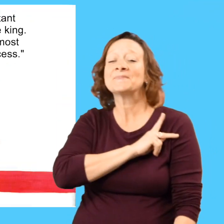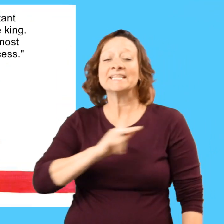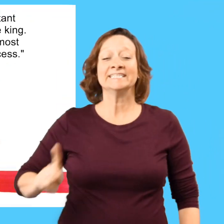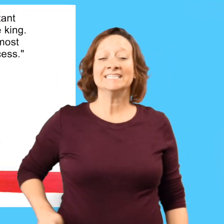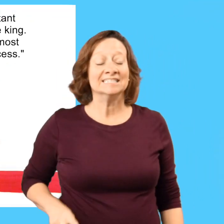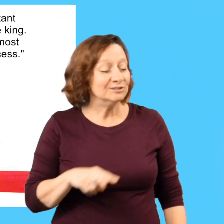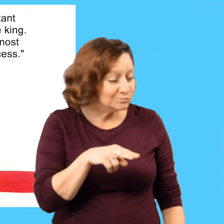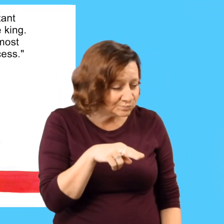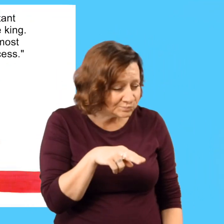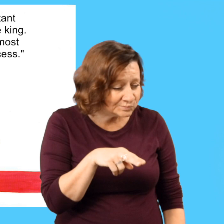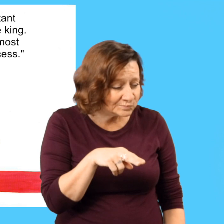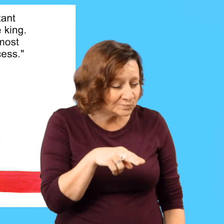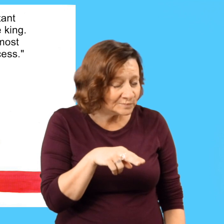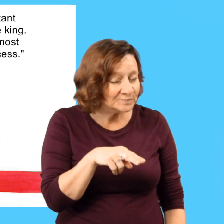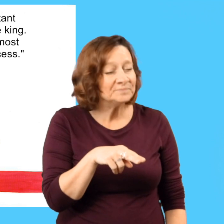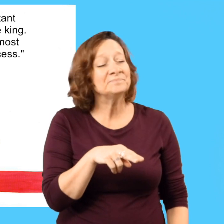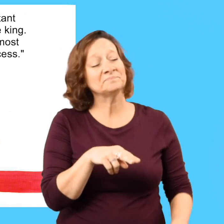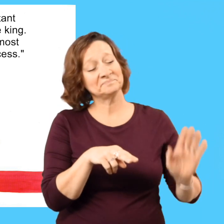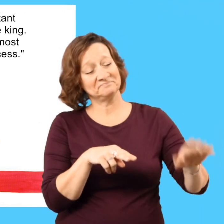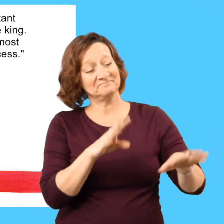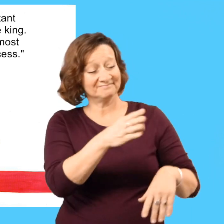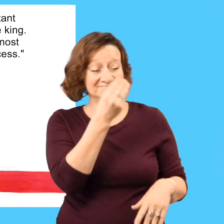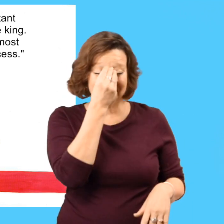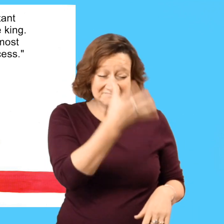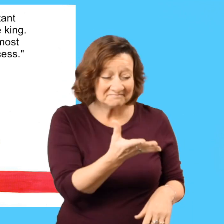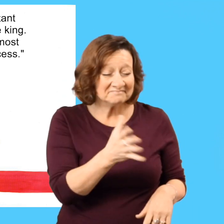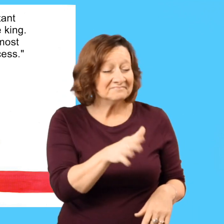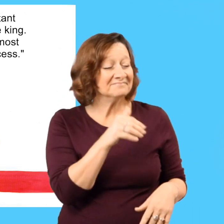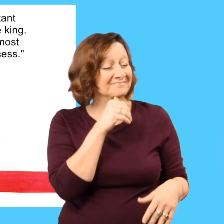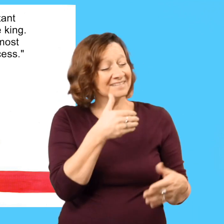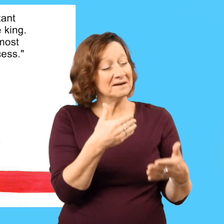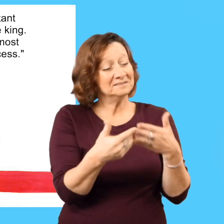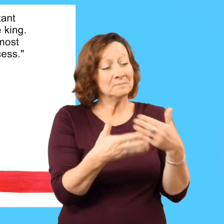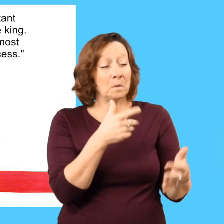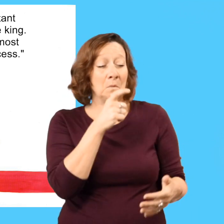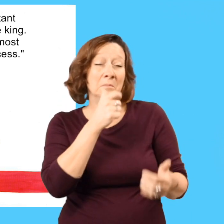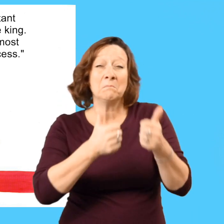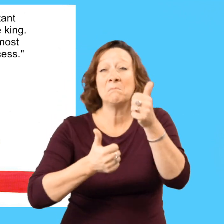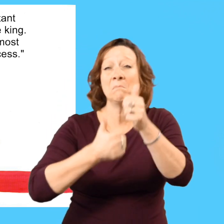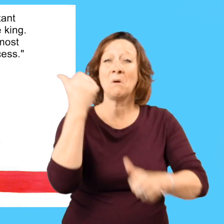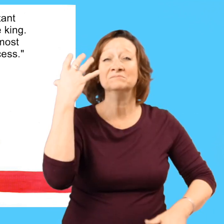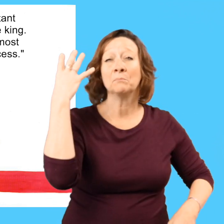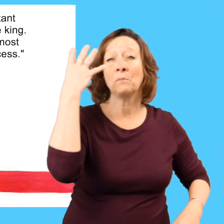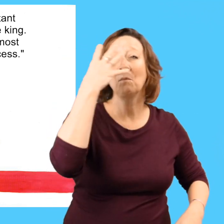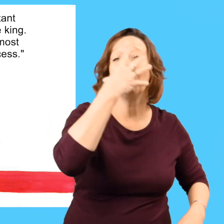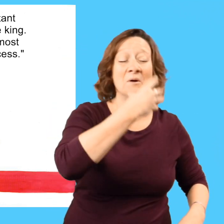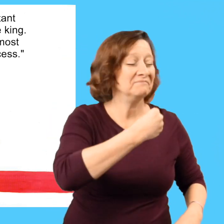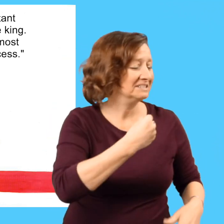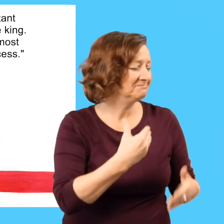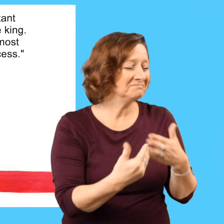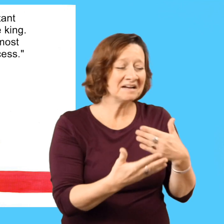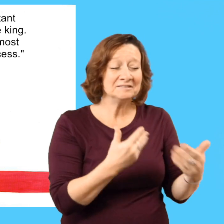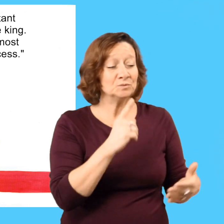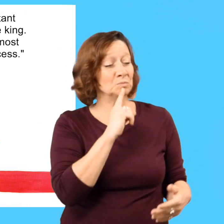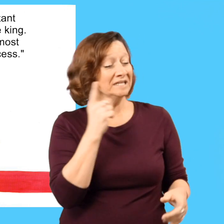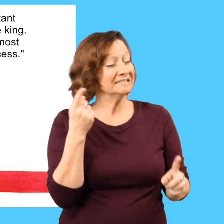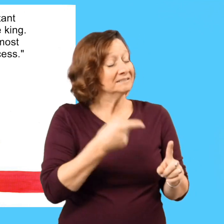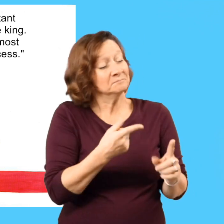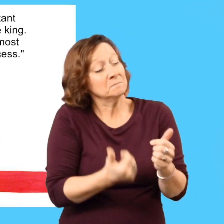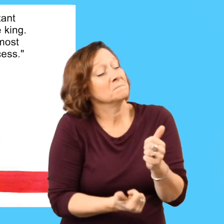The king peered down. What you can do is more important than